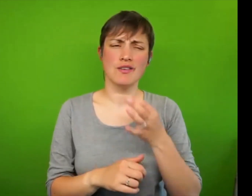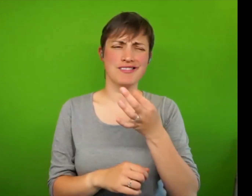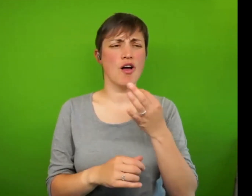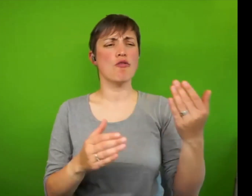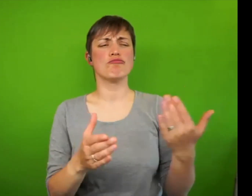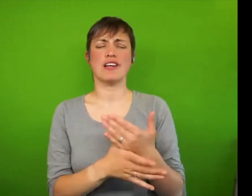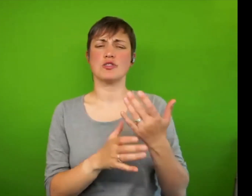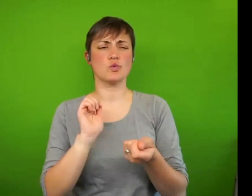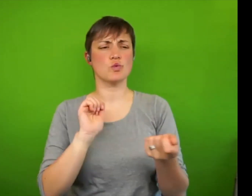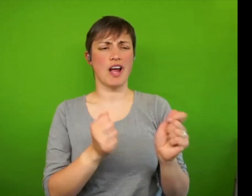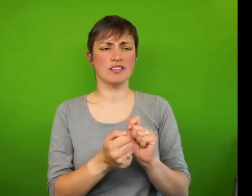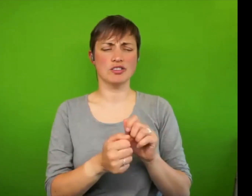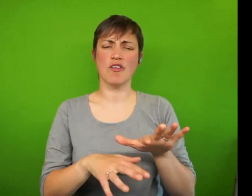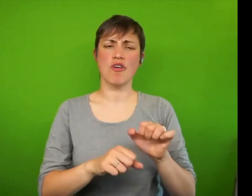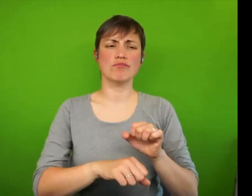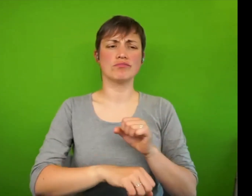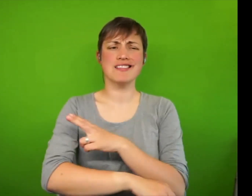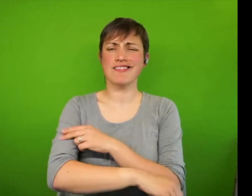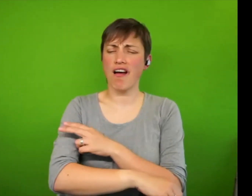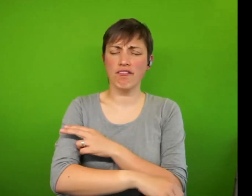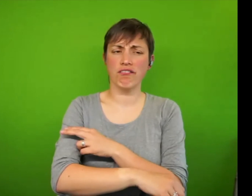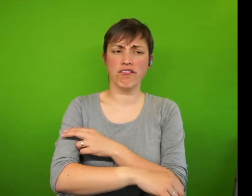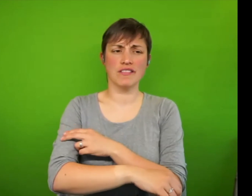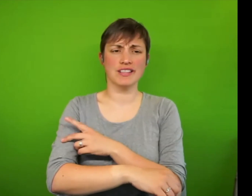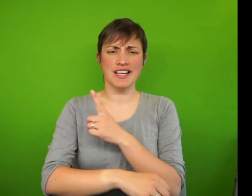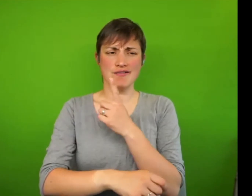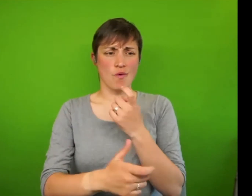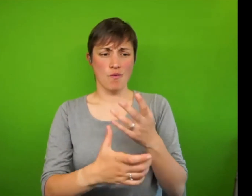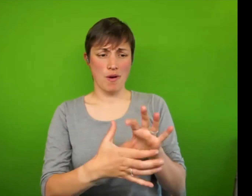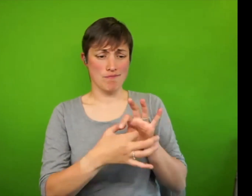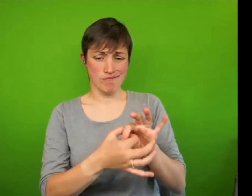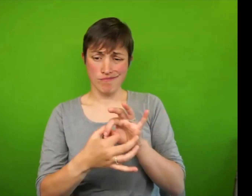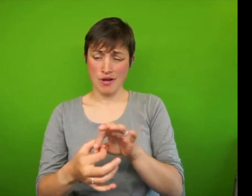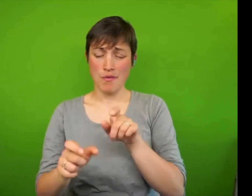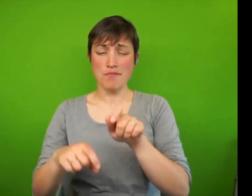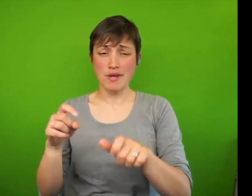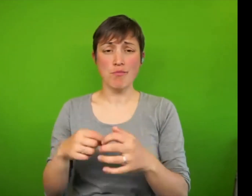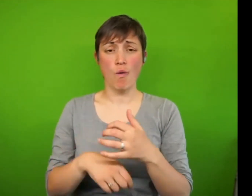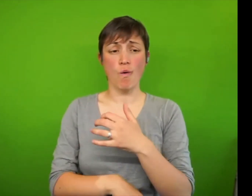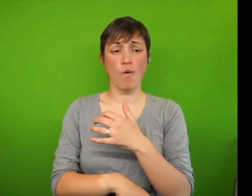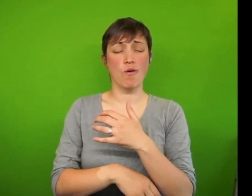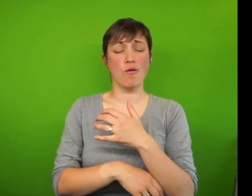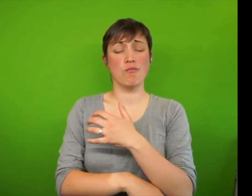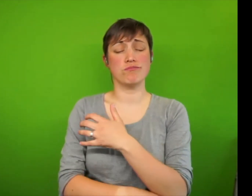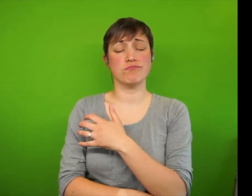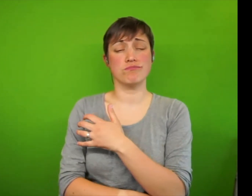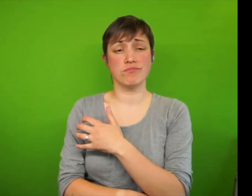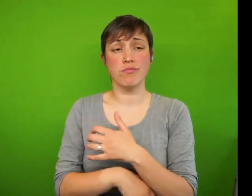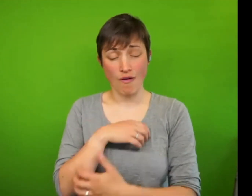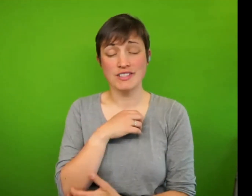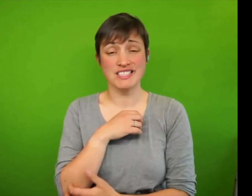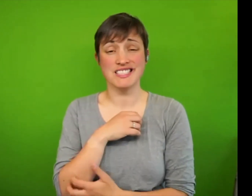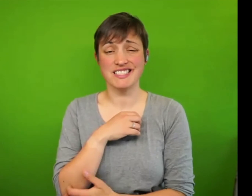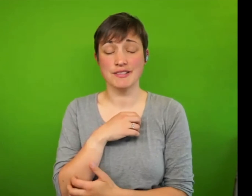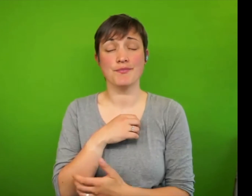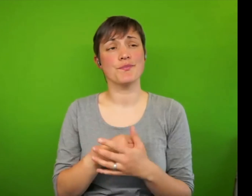by staff that are working directly with people in poverty. So, that's a kind of coalface question. And then